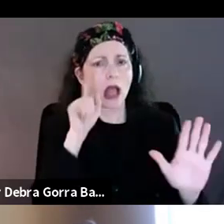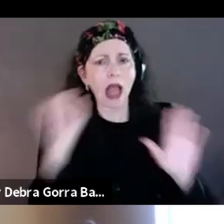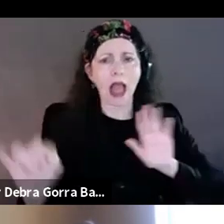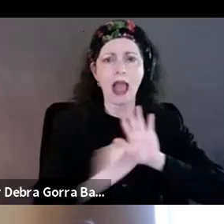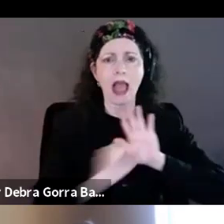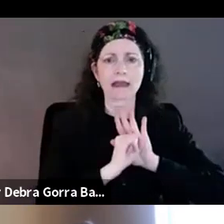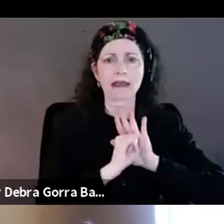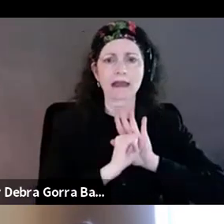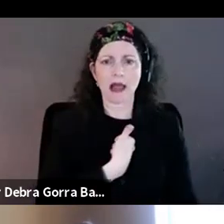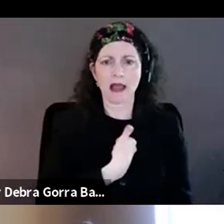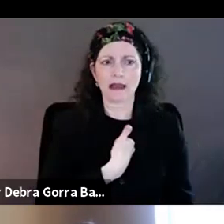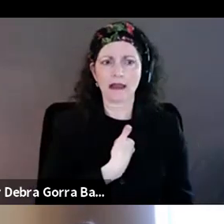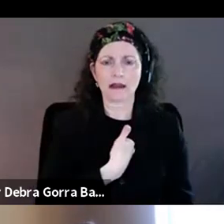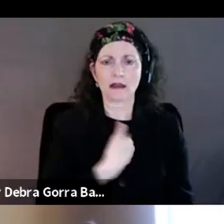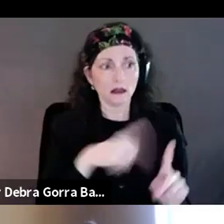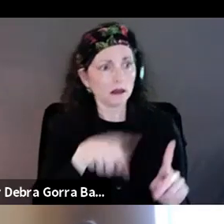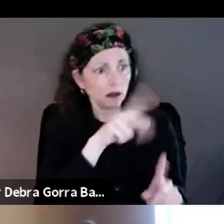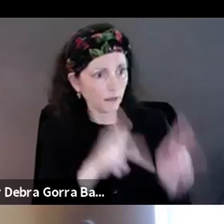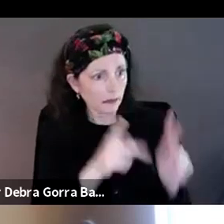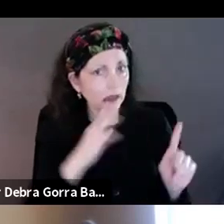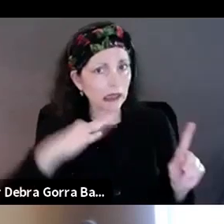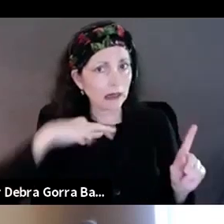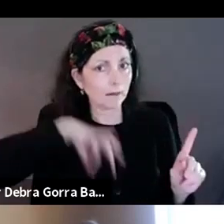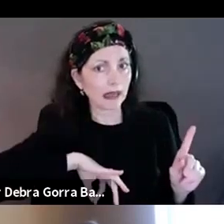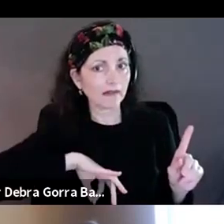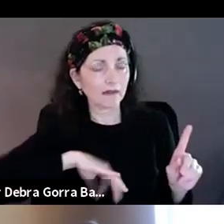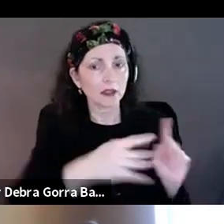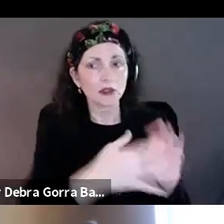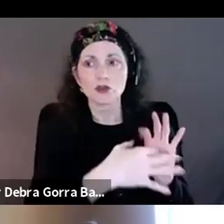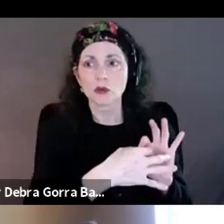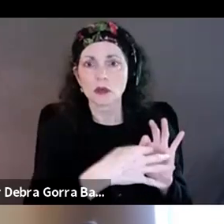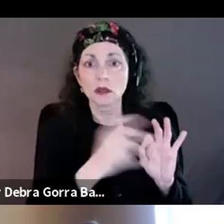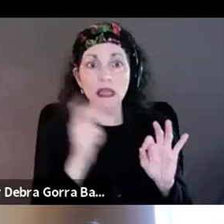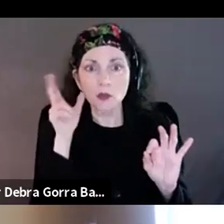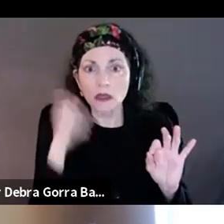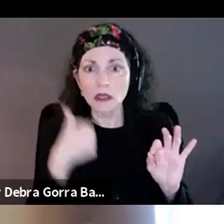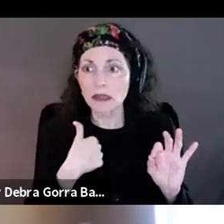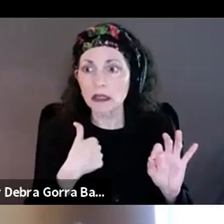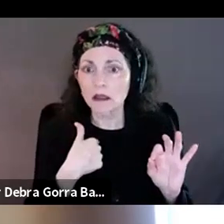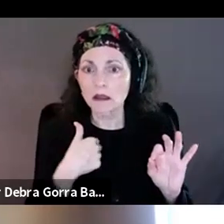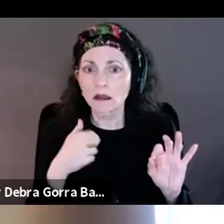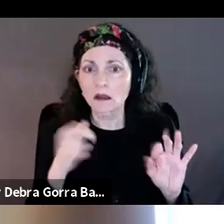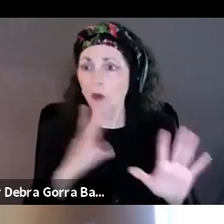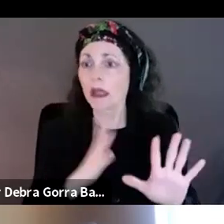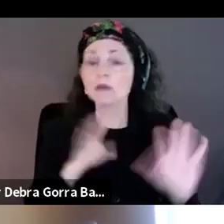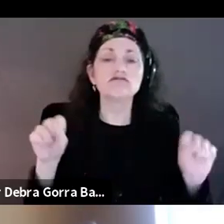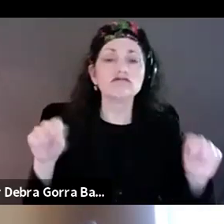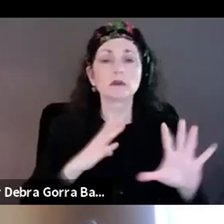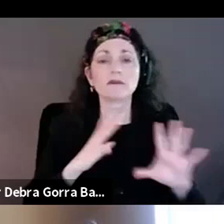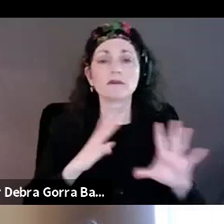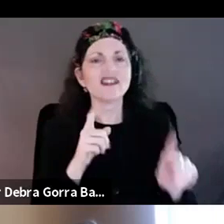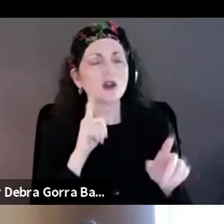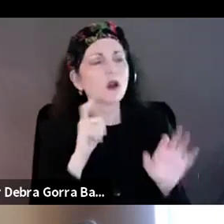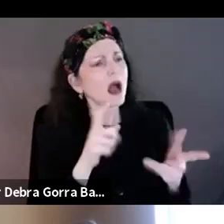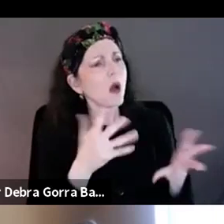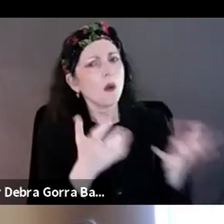really benefit from joining. Can you hear me? Sorry. OK. You know, from from joining the